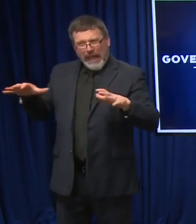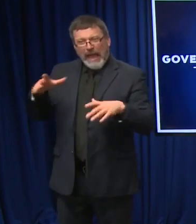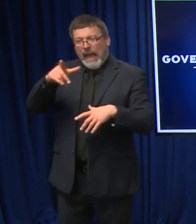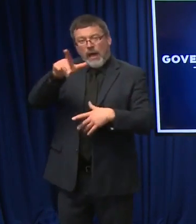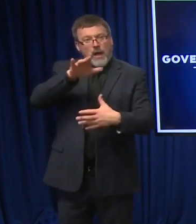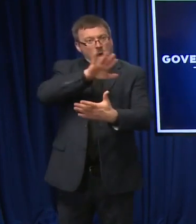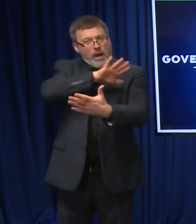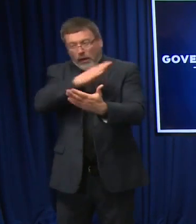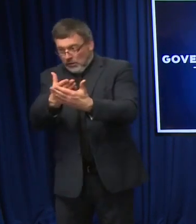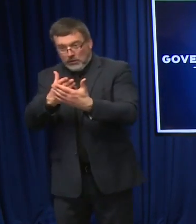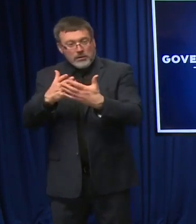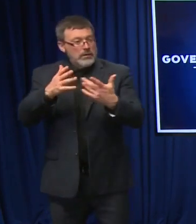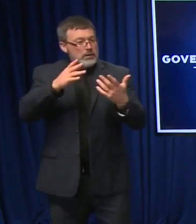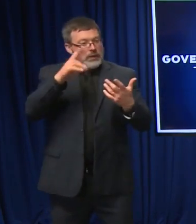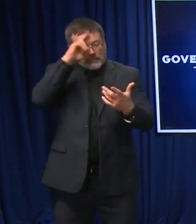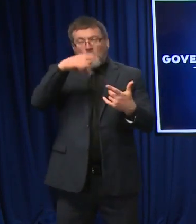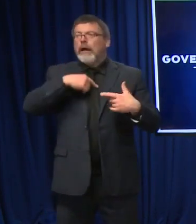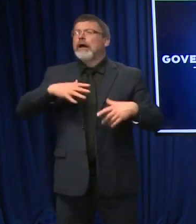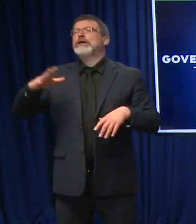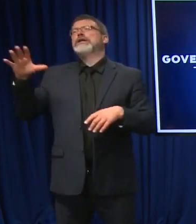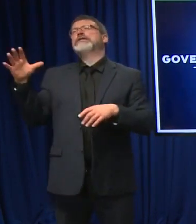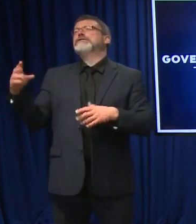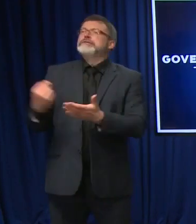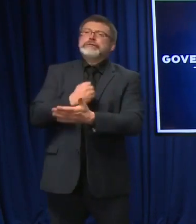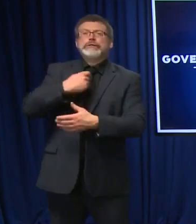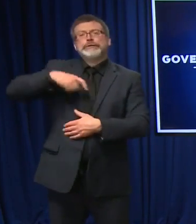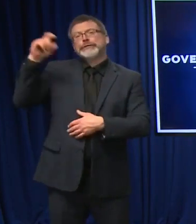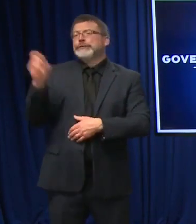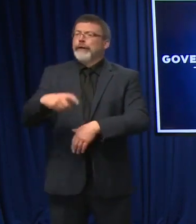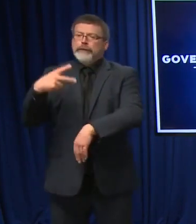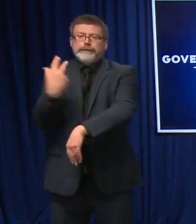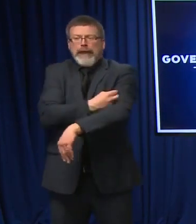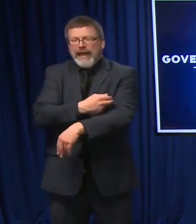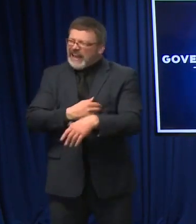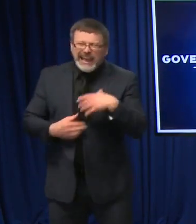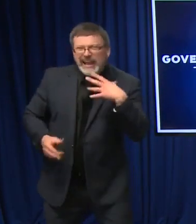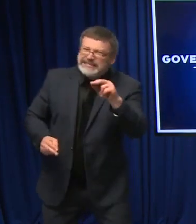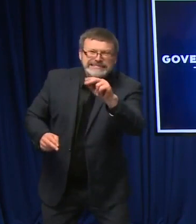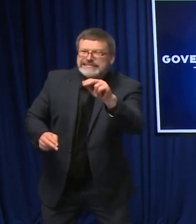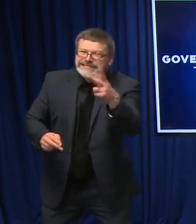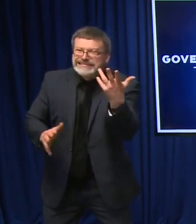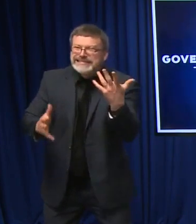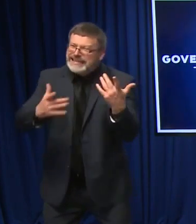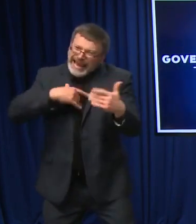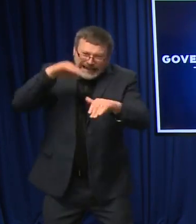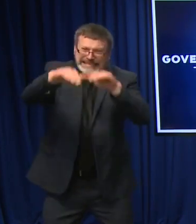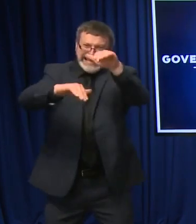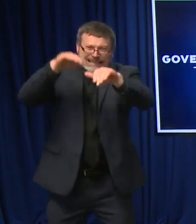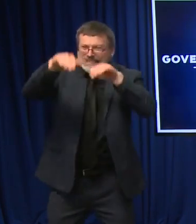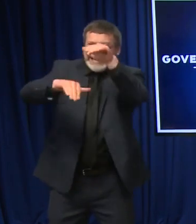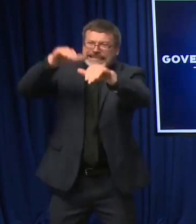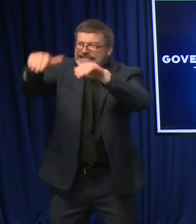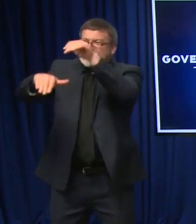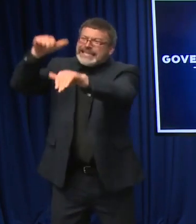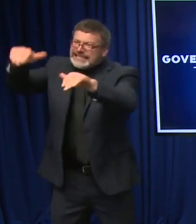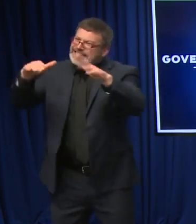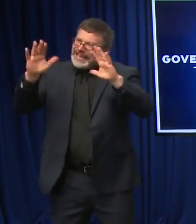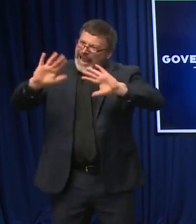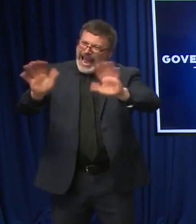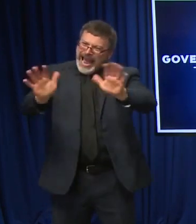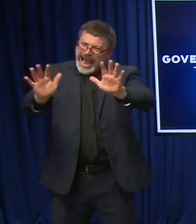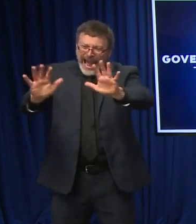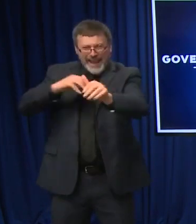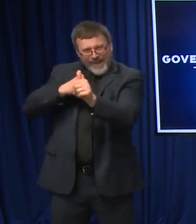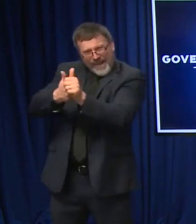in really intensive care. I mean, it's really tough care when you're in the hospital for COVID. Or if you find a loved one in the waiting